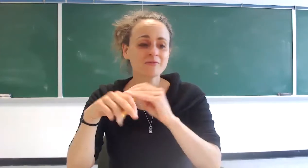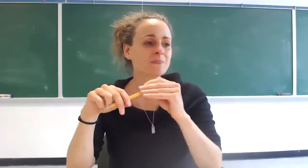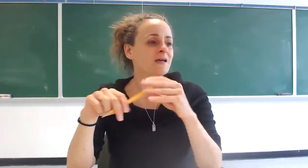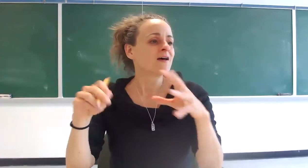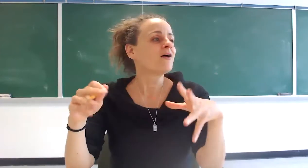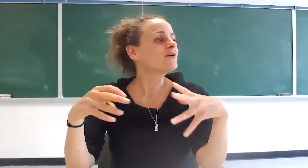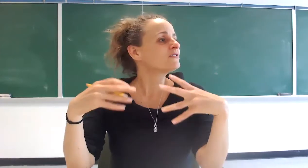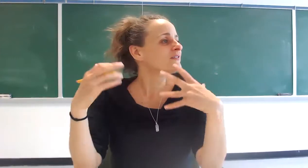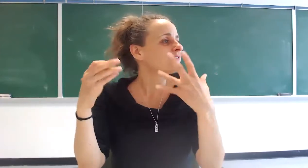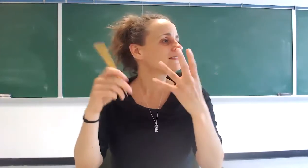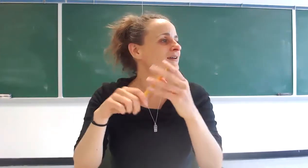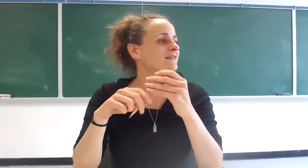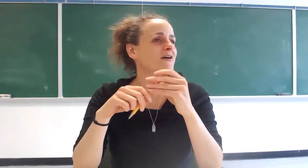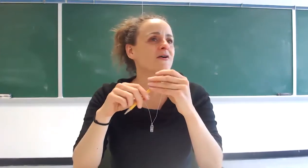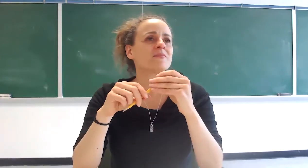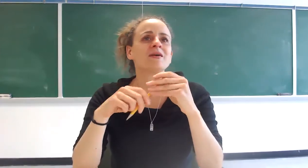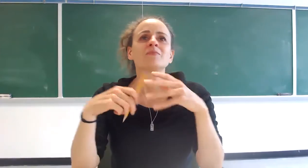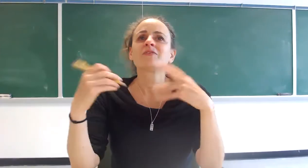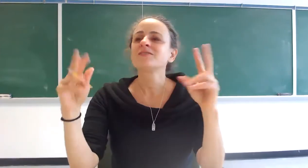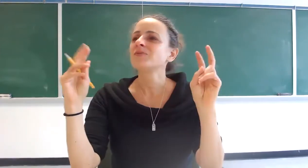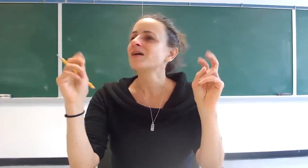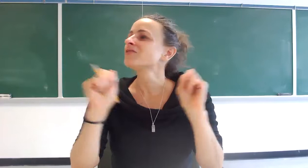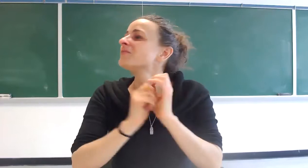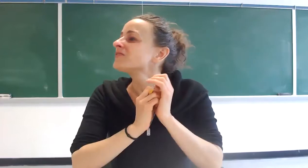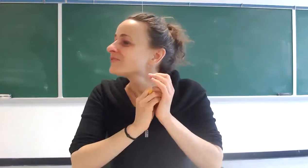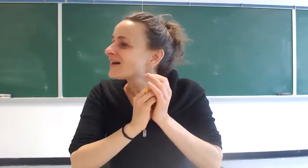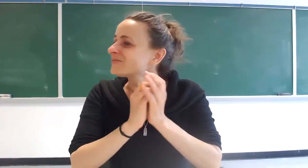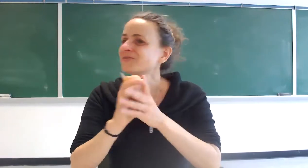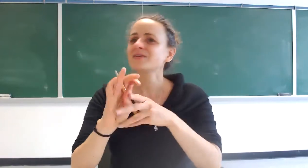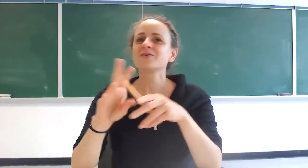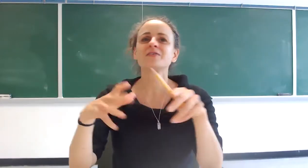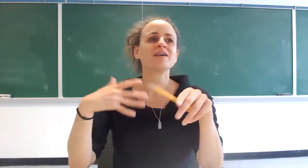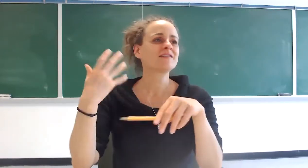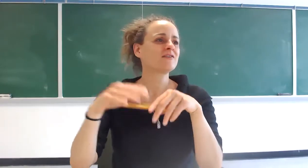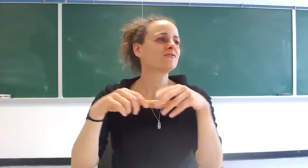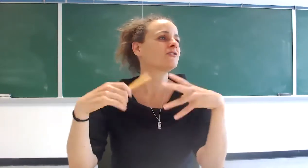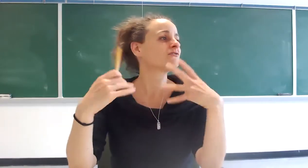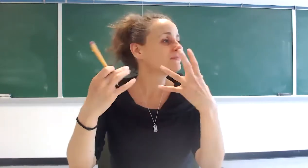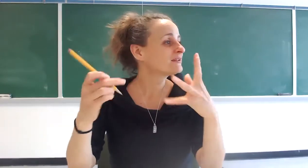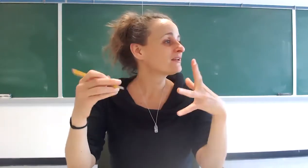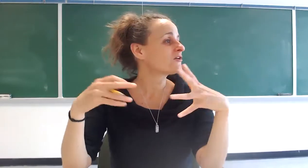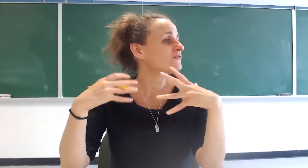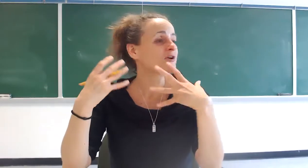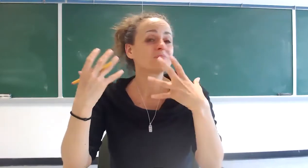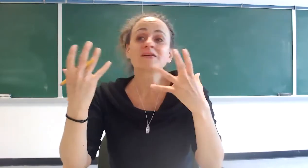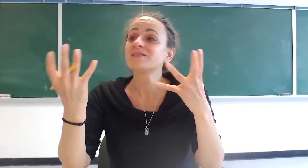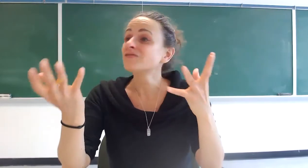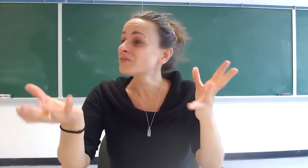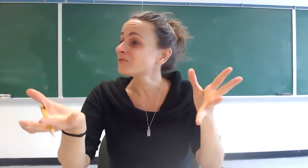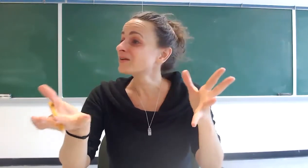all of the texts that um pertain to what I call the mother's house so these are the texts that are very feminine that offer a completely different perspective